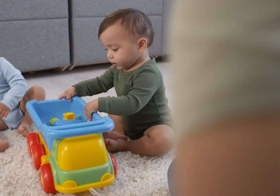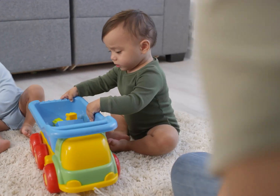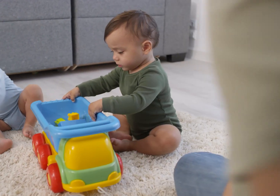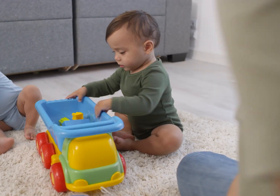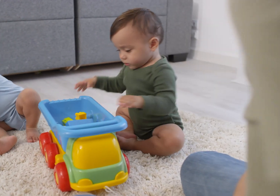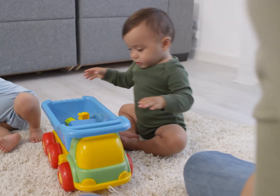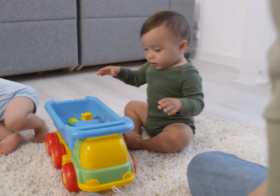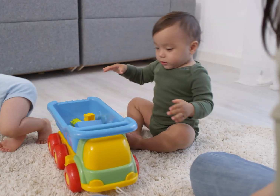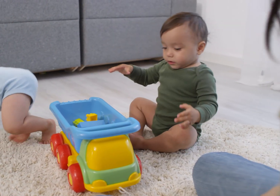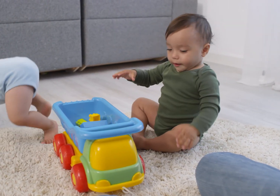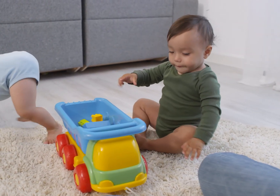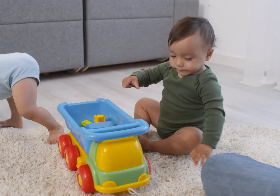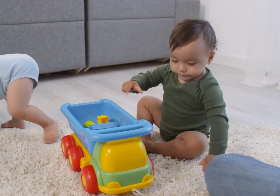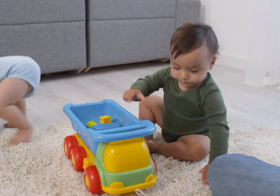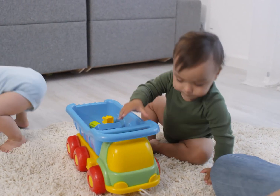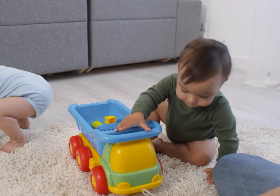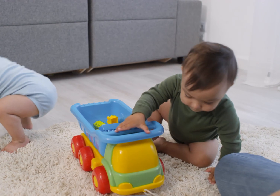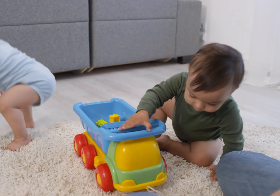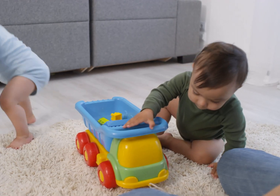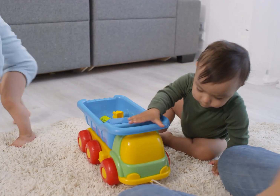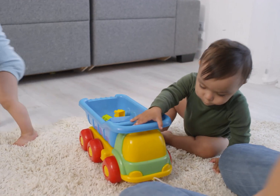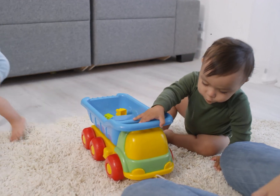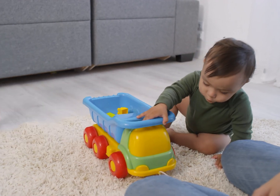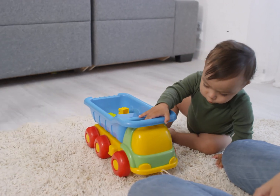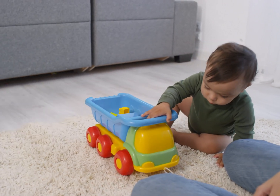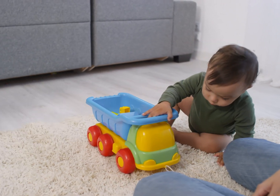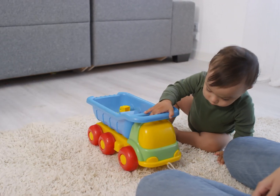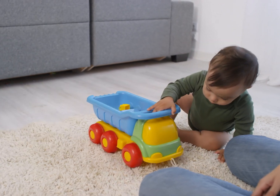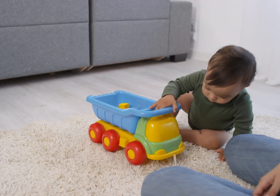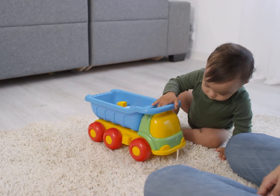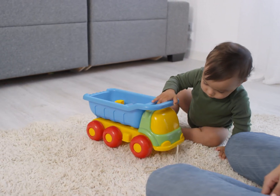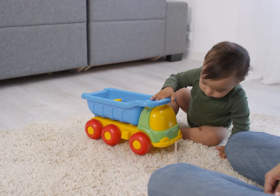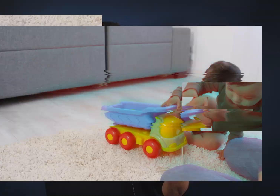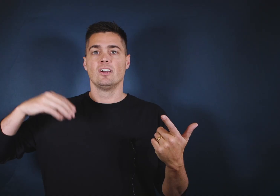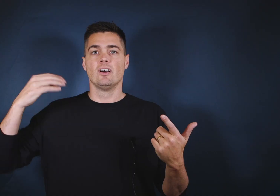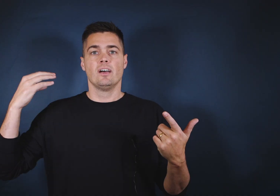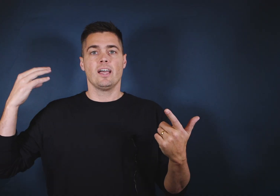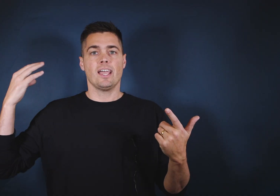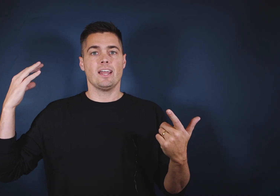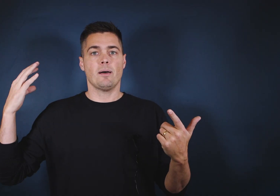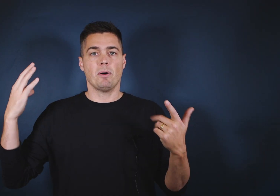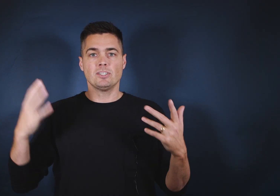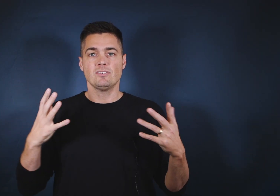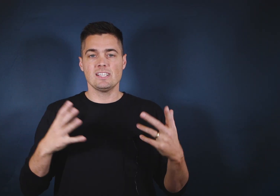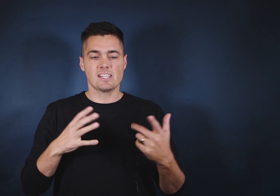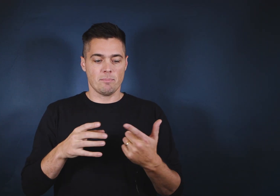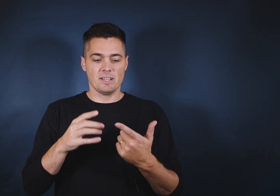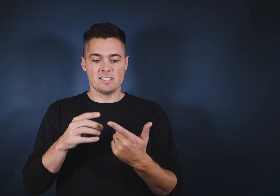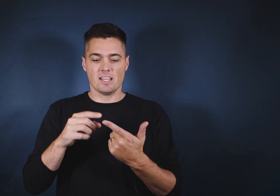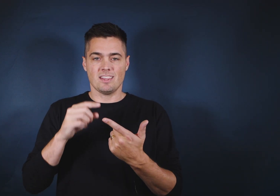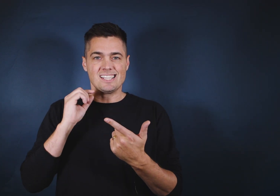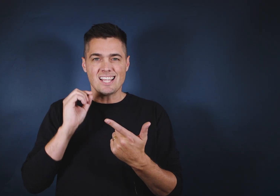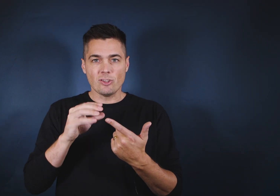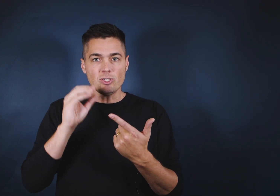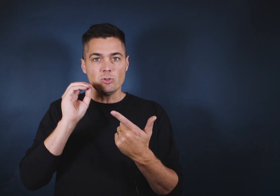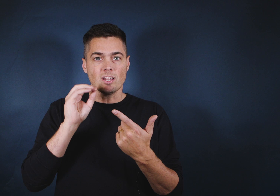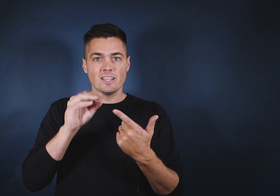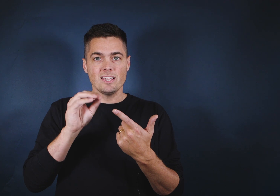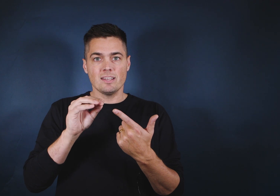like Angie's list or now Angie Home Advisor and a bunch of these companies that they sell you the lead,